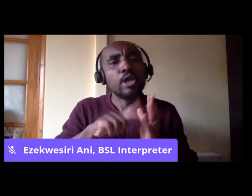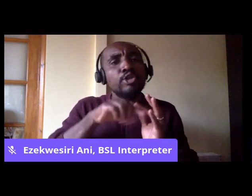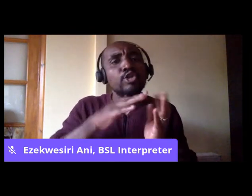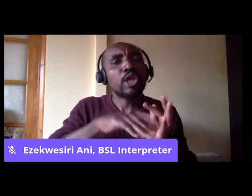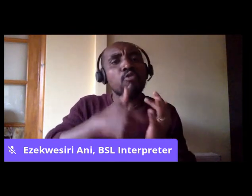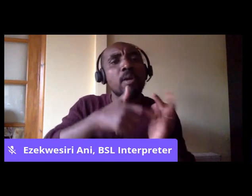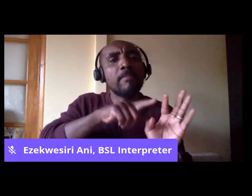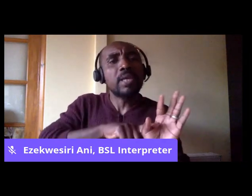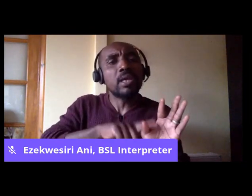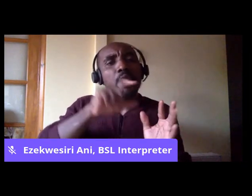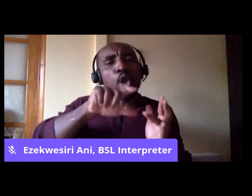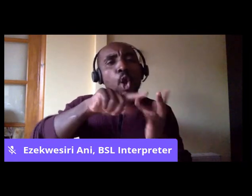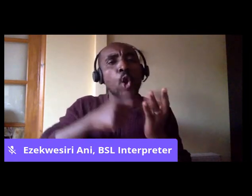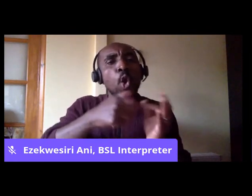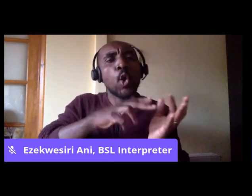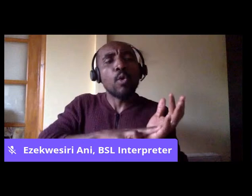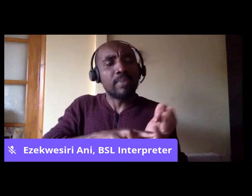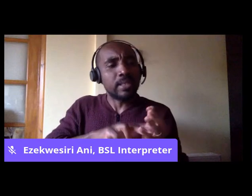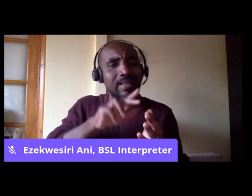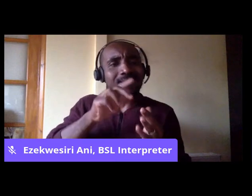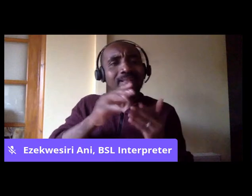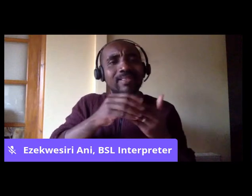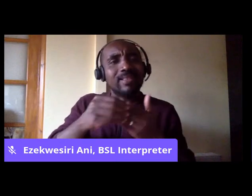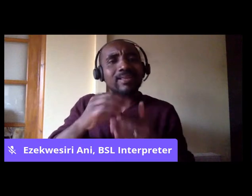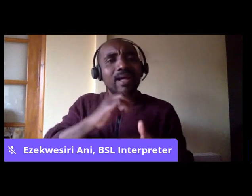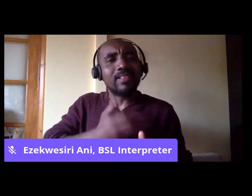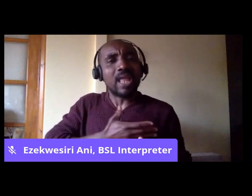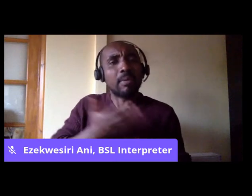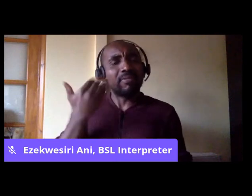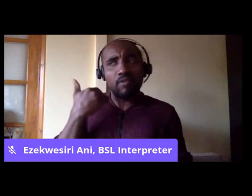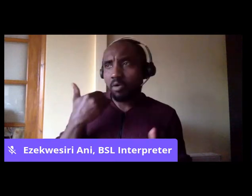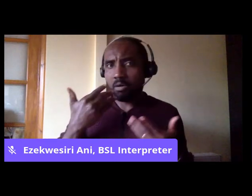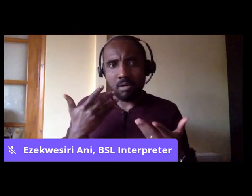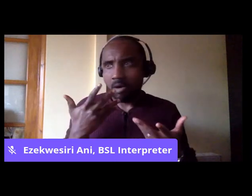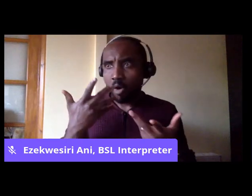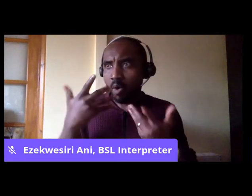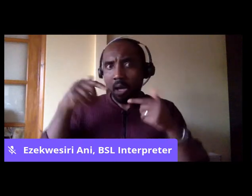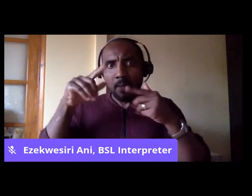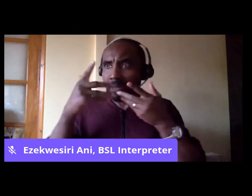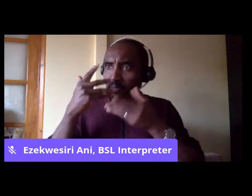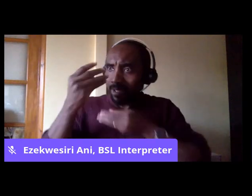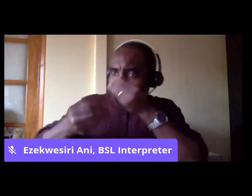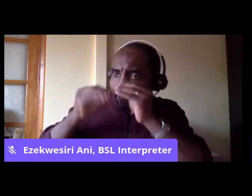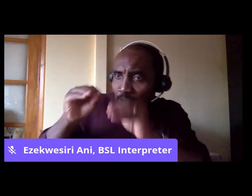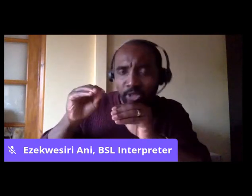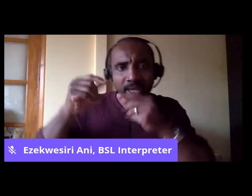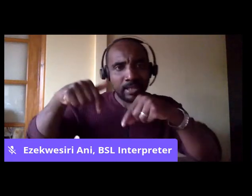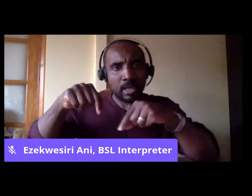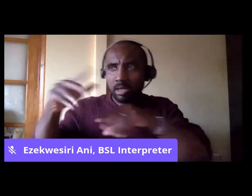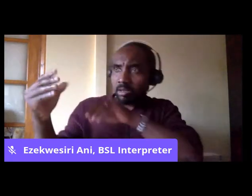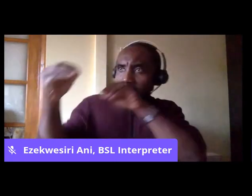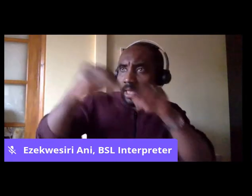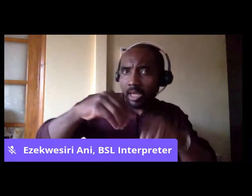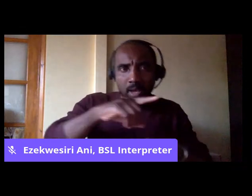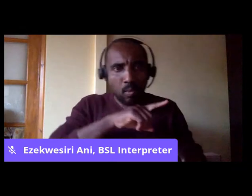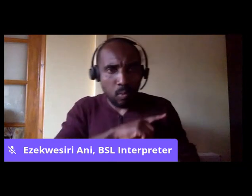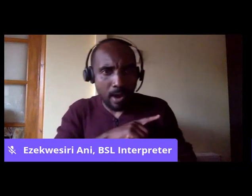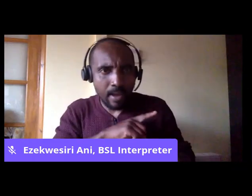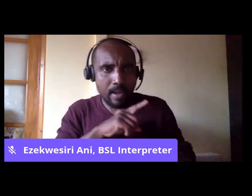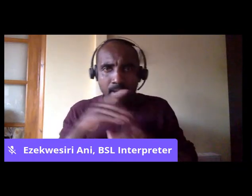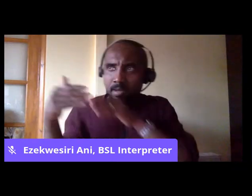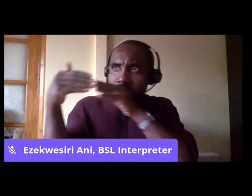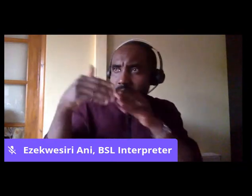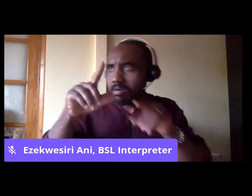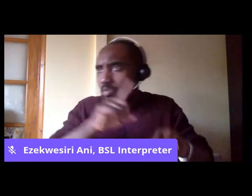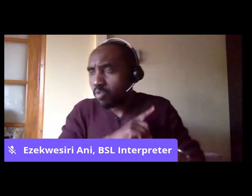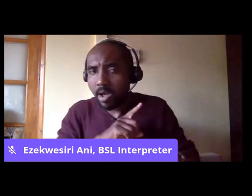people about our history, why people came here, and the various global forces. And the fact